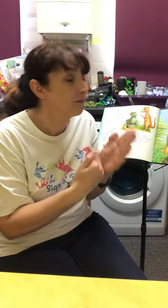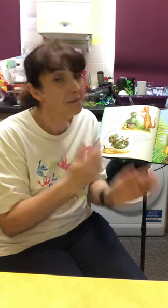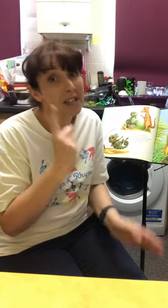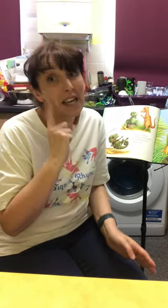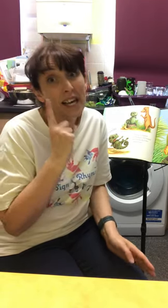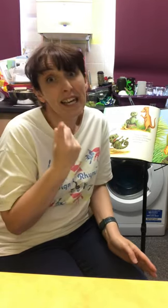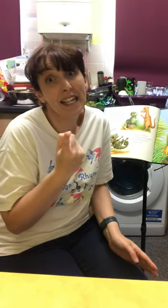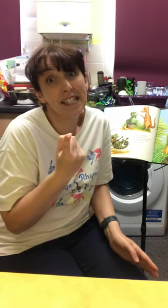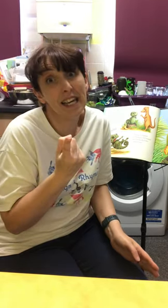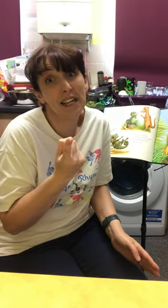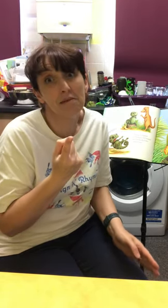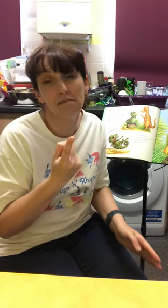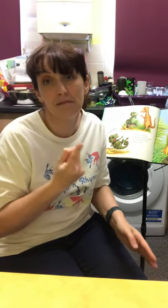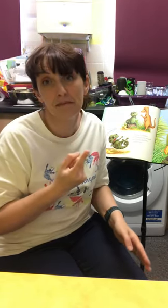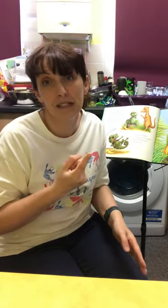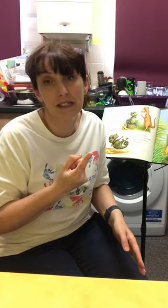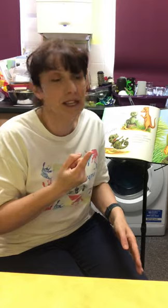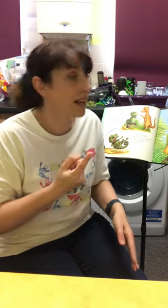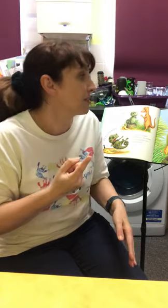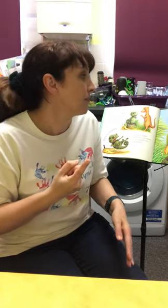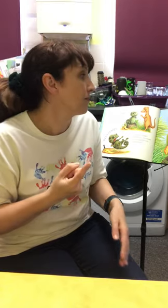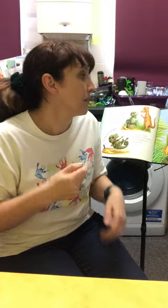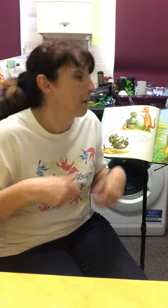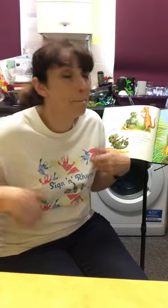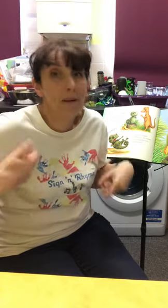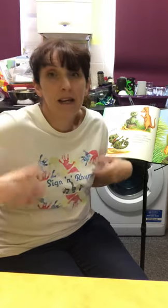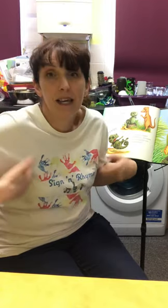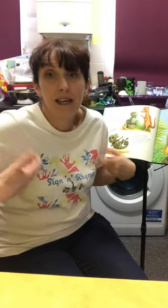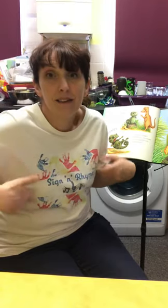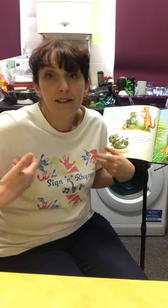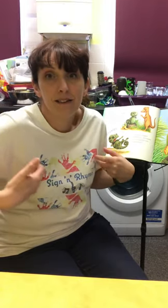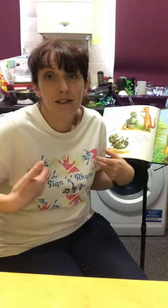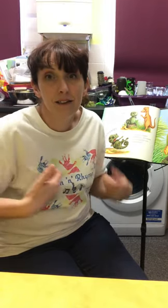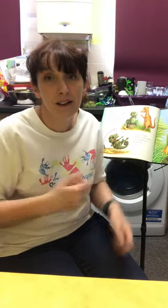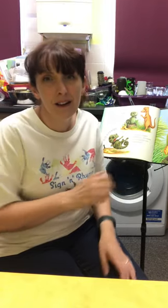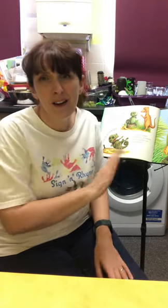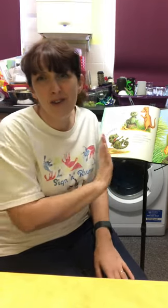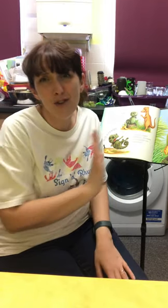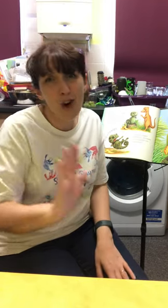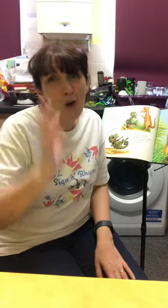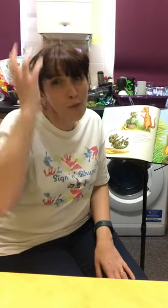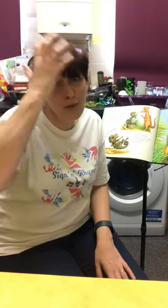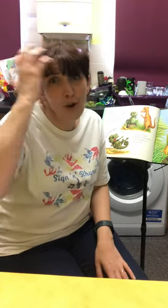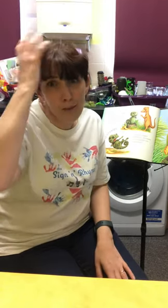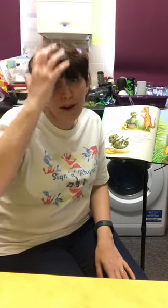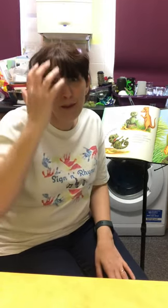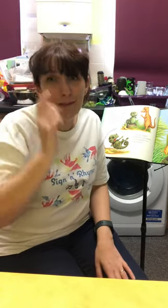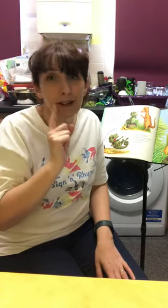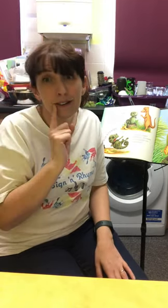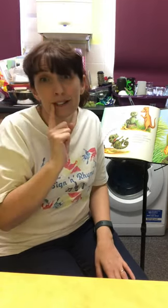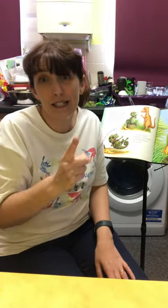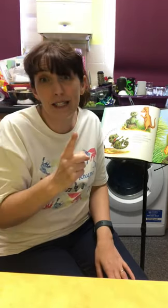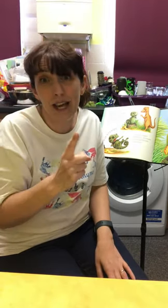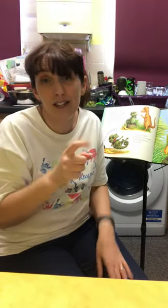Easy, said monkey. No problem, said